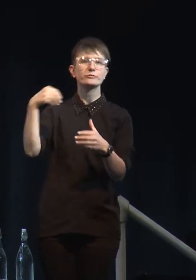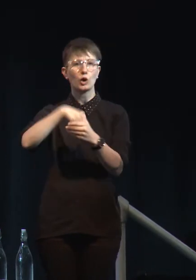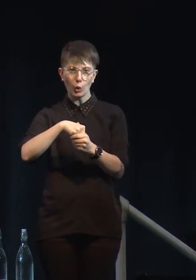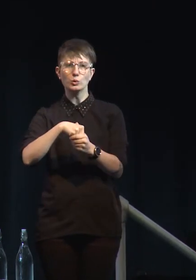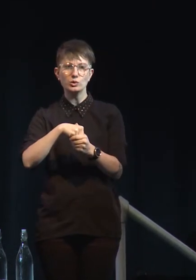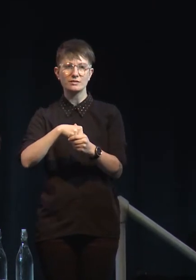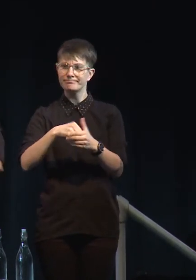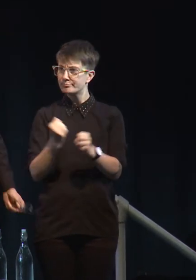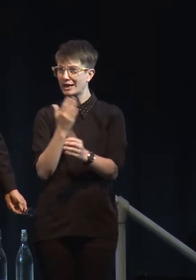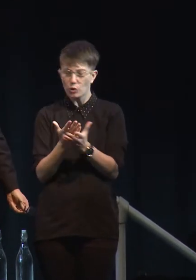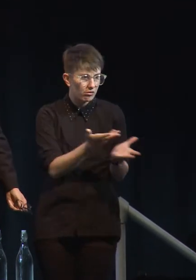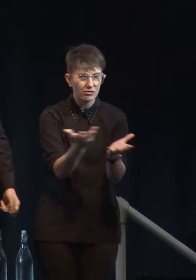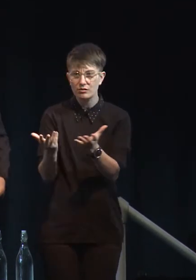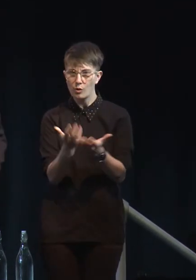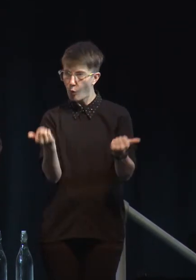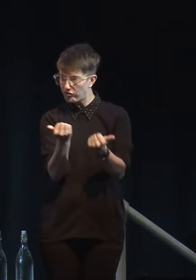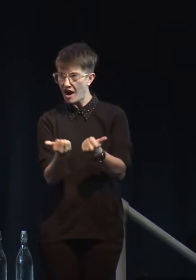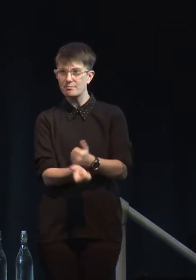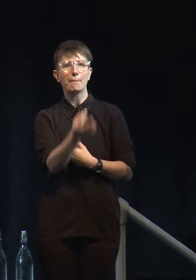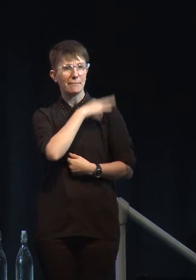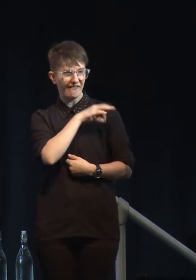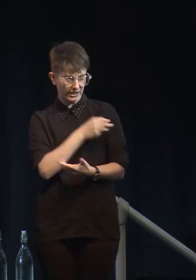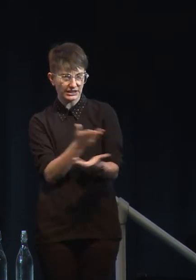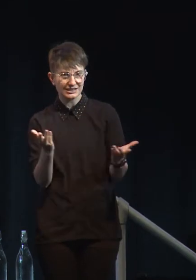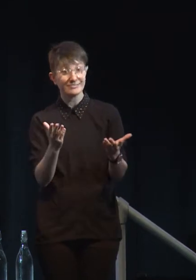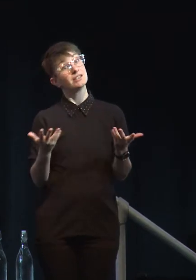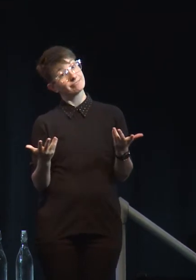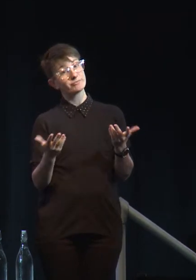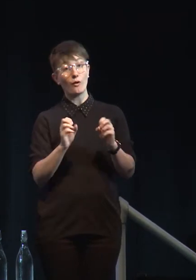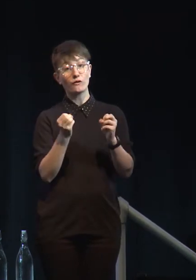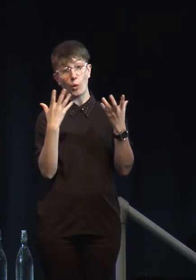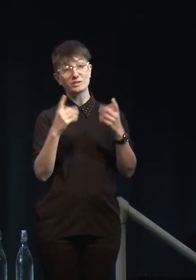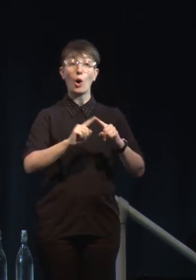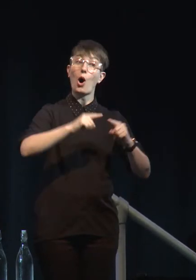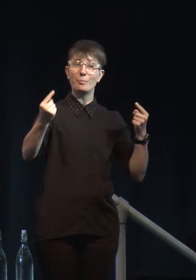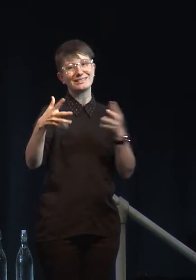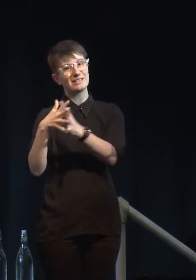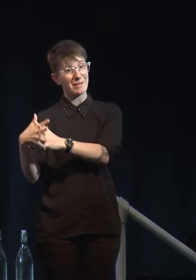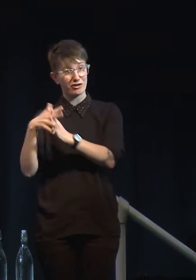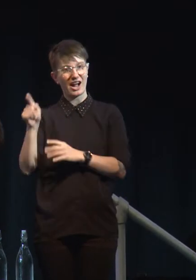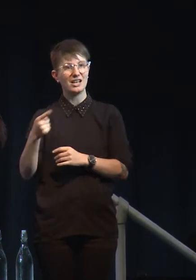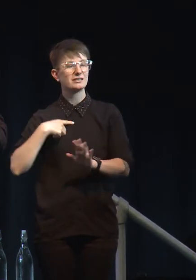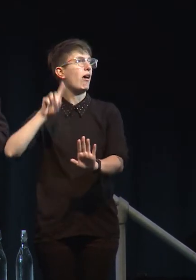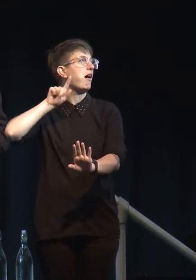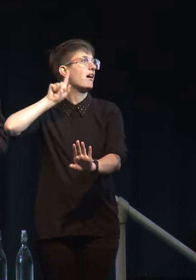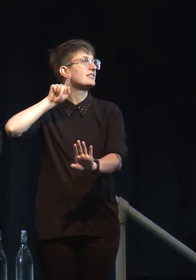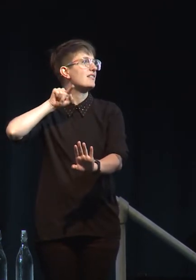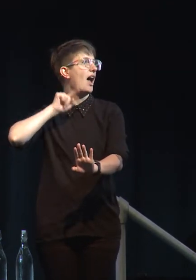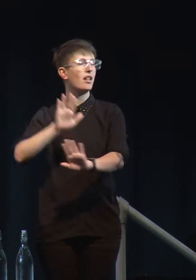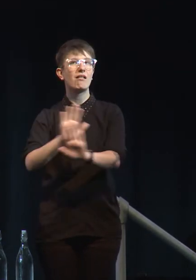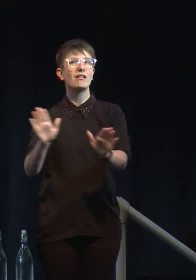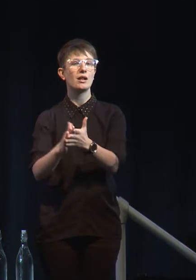everyone. And this is pretty much the opposite of how it's done in the U.S., where, you know, it's all about denial and it's all about divisive party